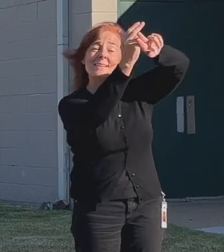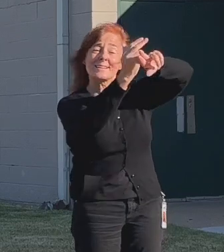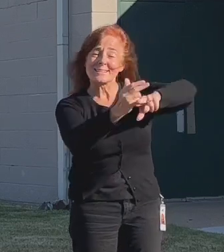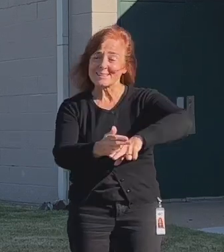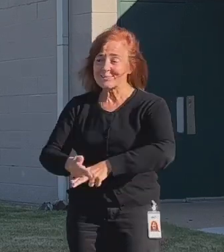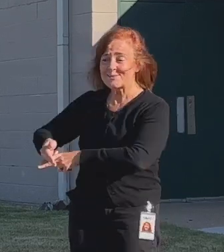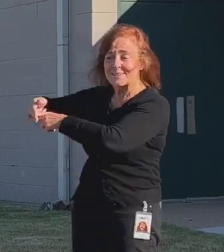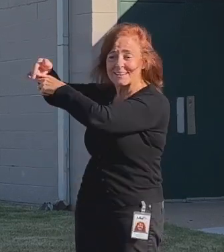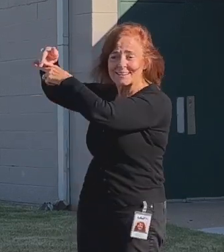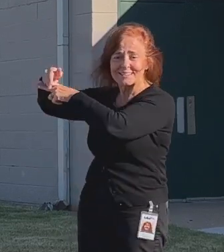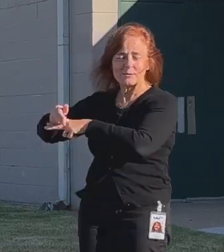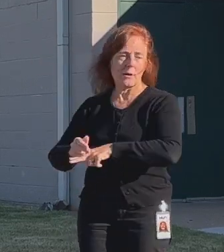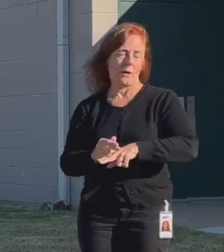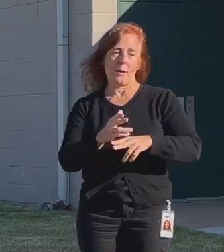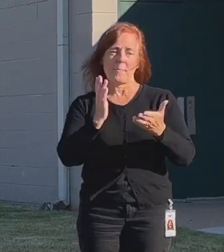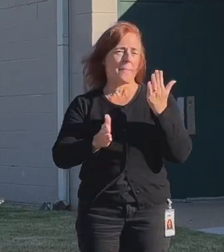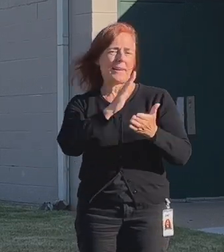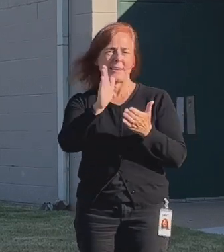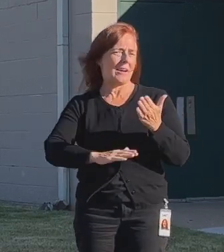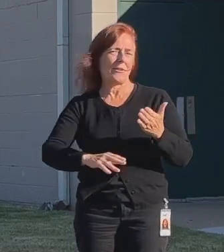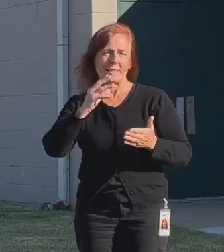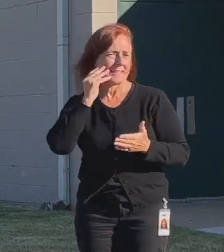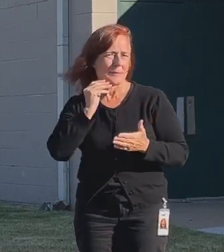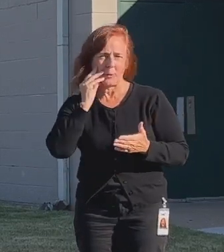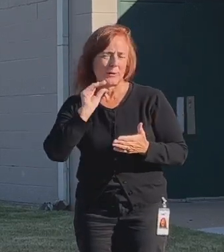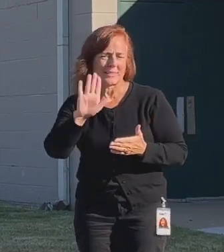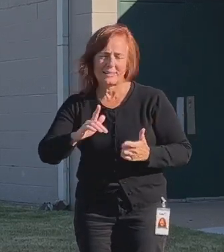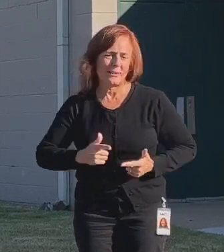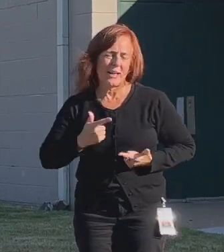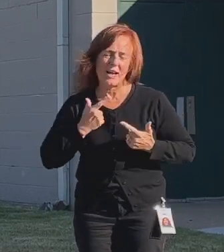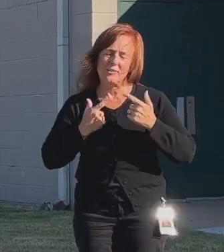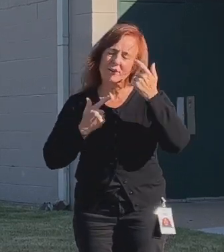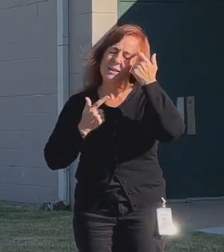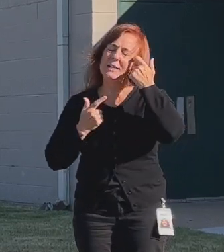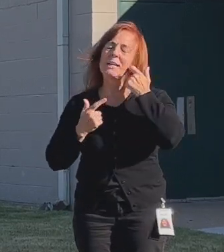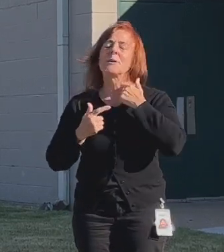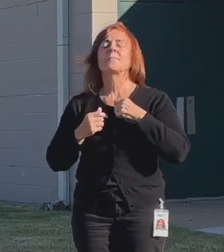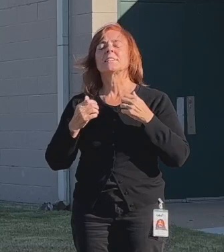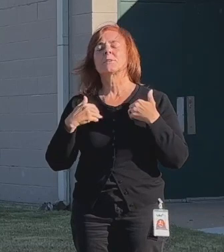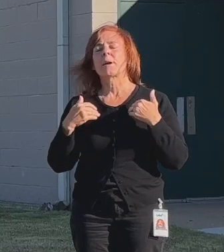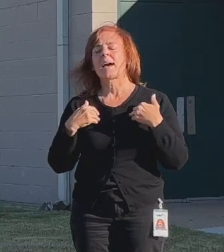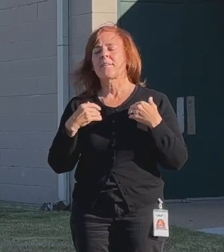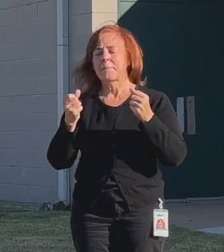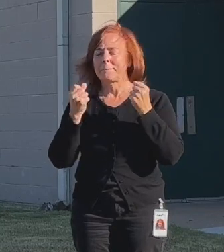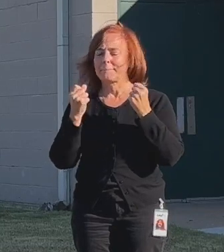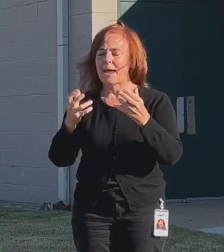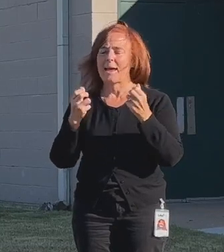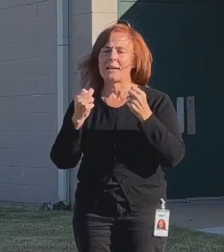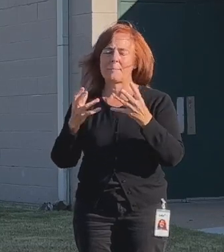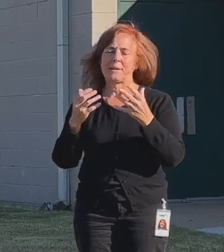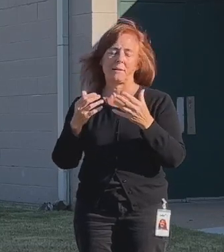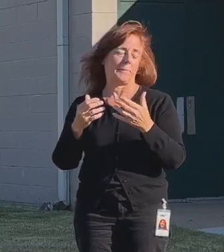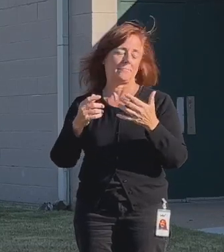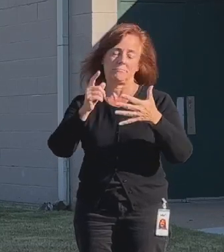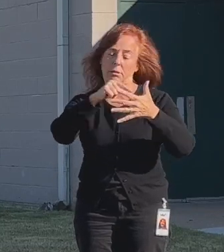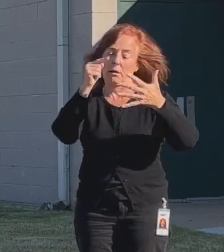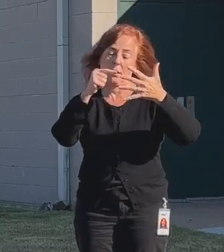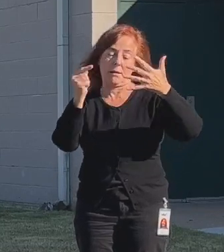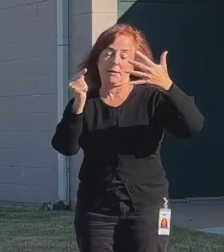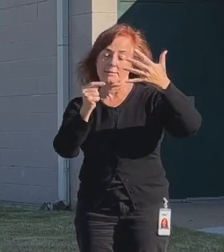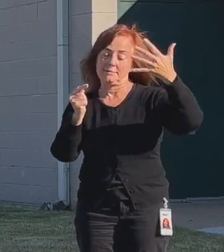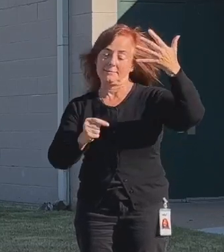motion that they probably have never got to experience in their lives. So there are there's piece after piece,